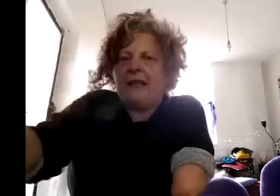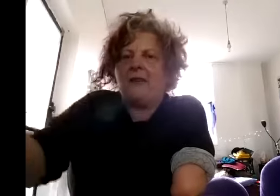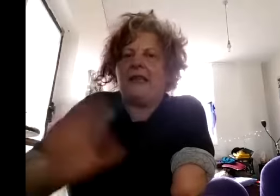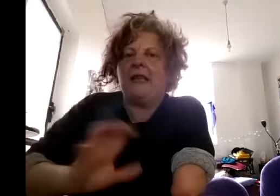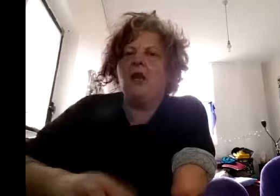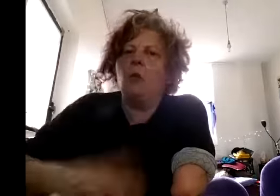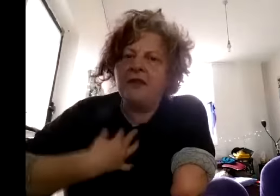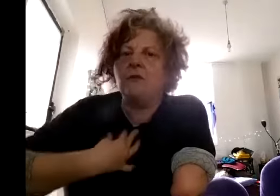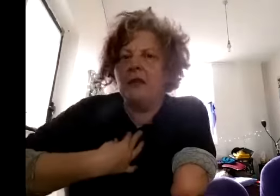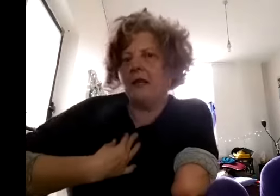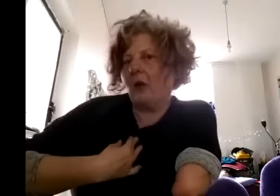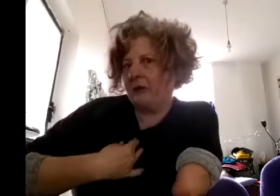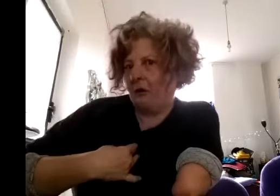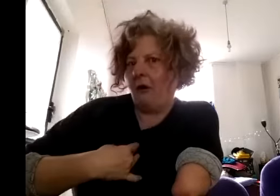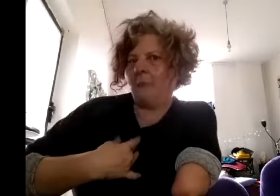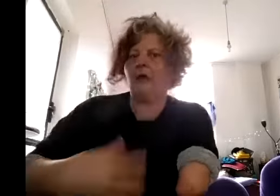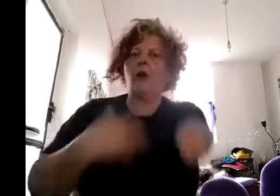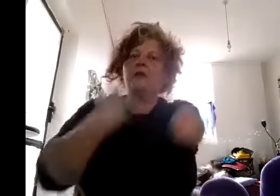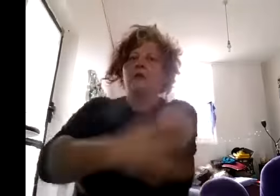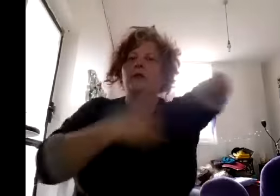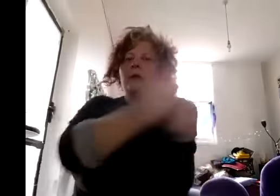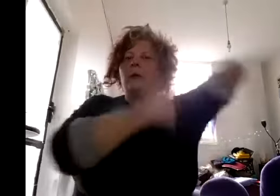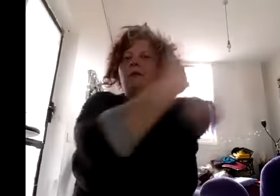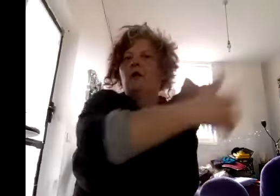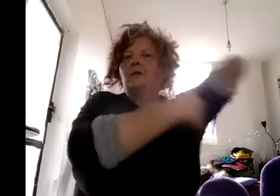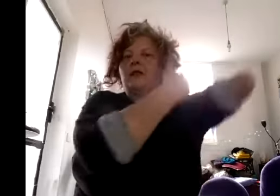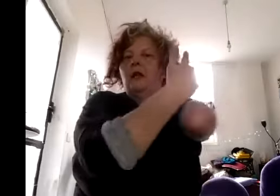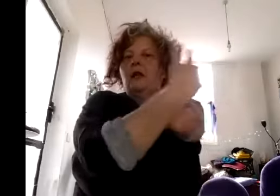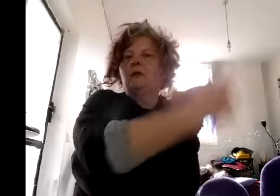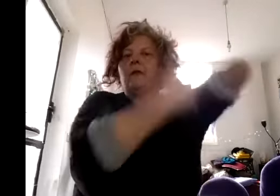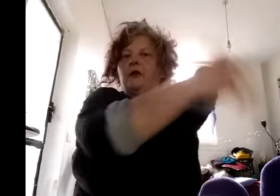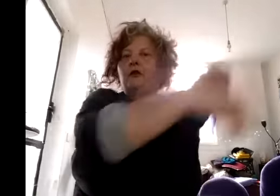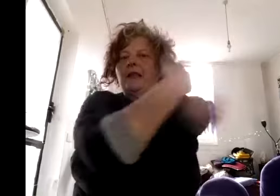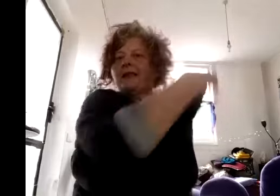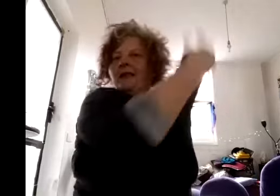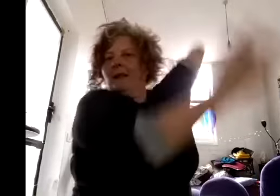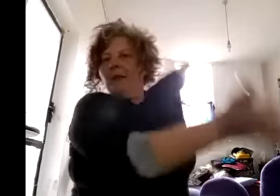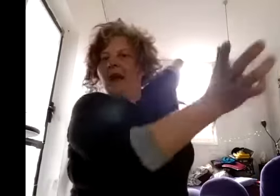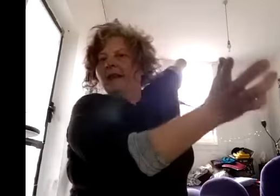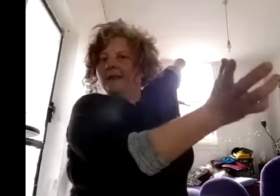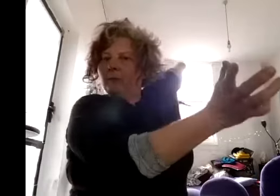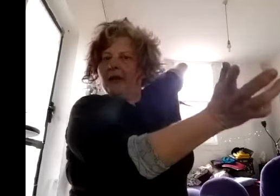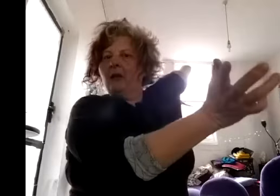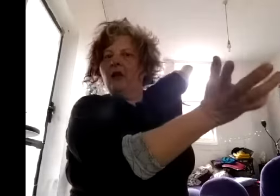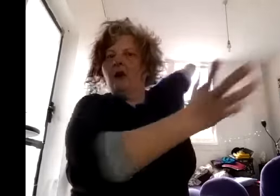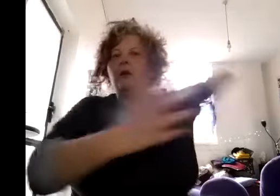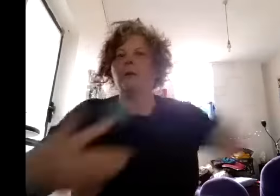thingy wasn't really my job you know I don't really want to be involved in the revolution unless there's some big art display going on you know what I mean